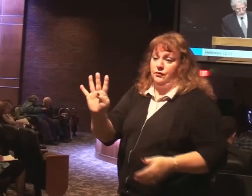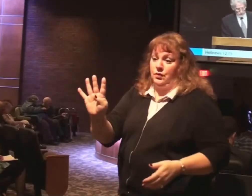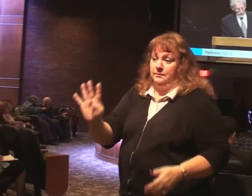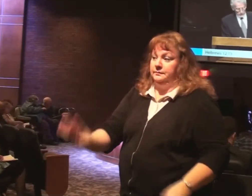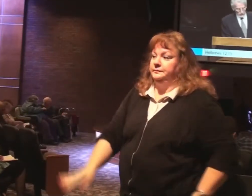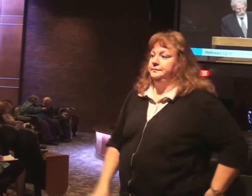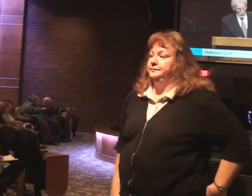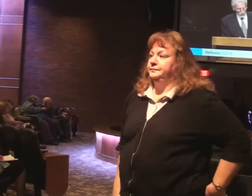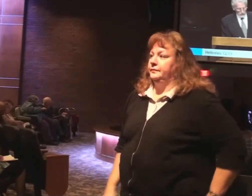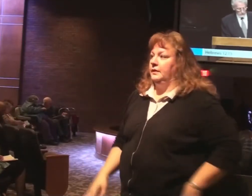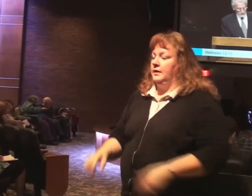Verse 1.